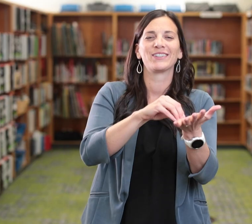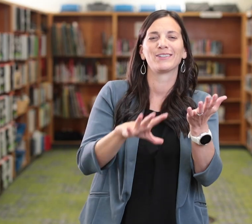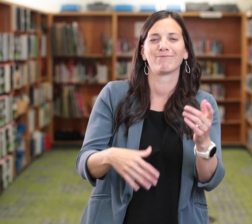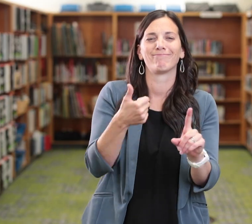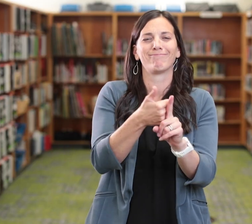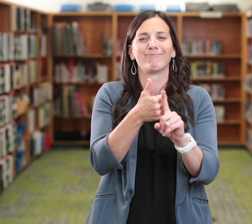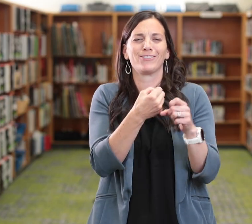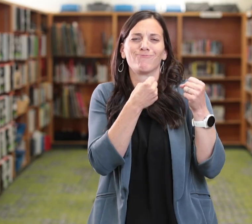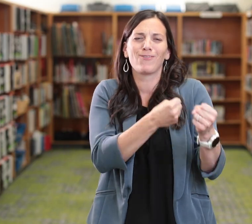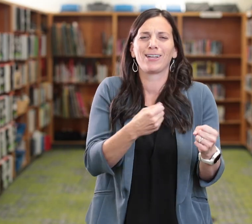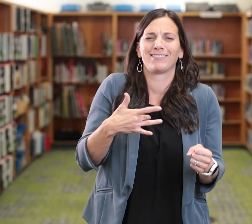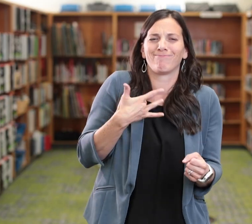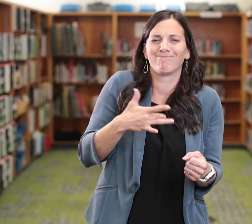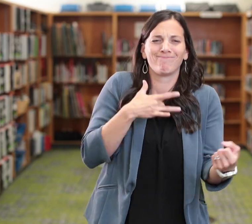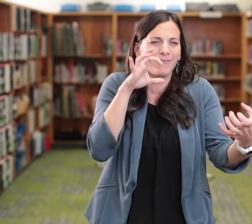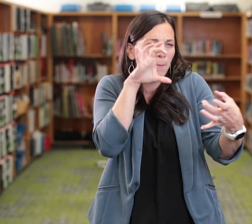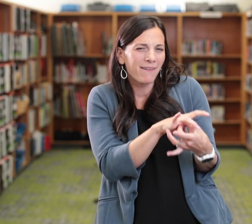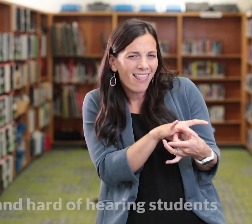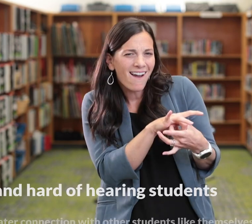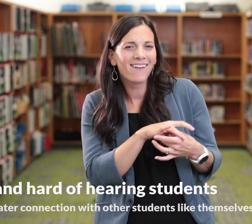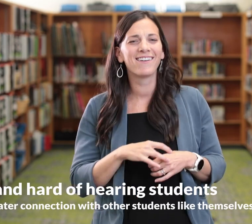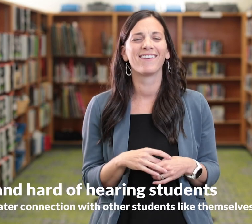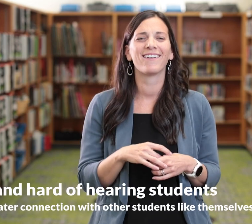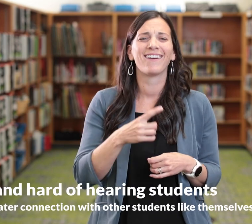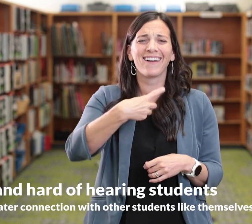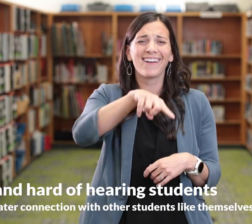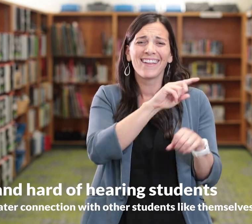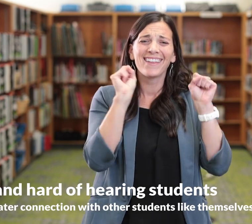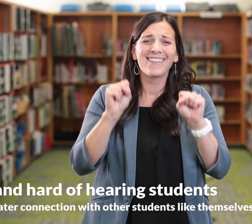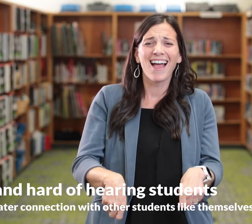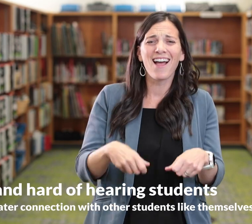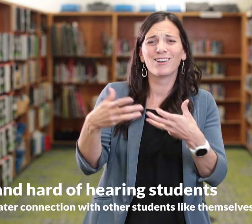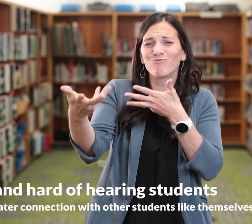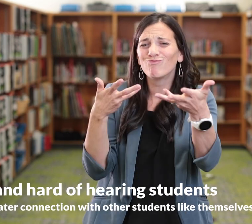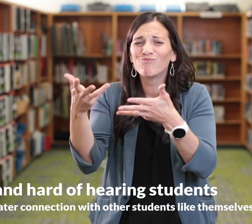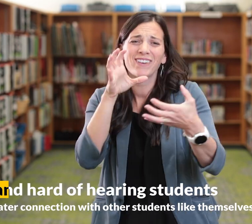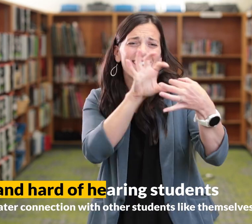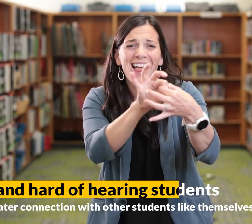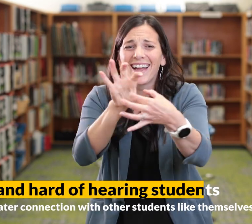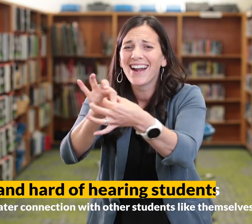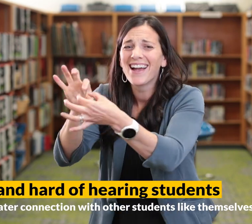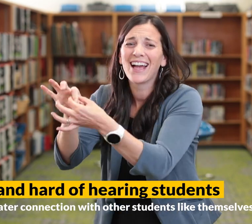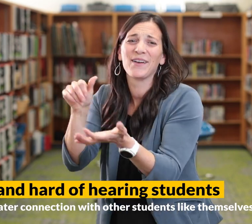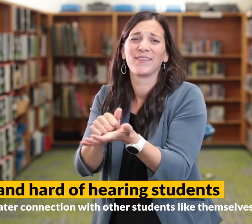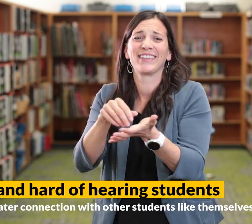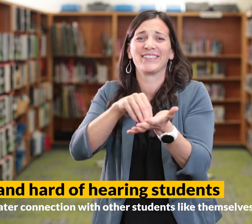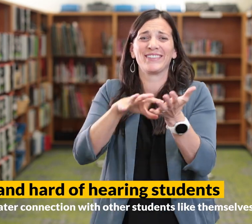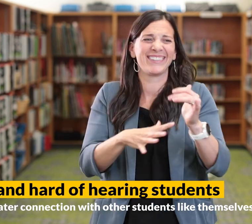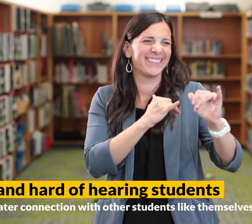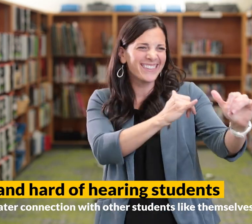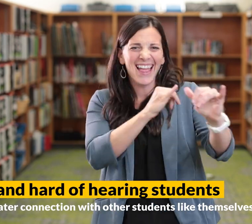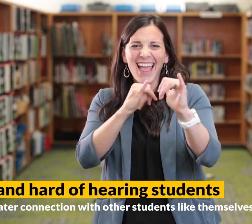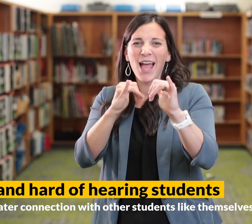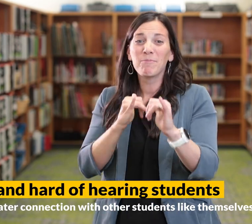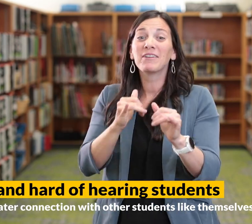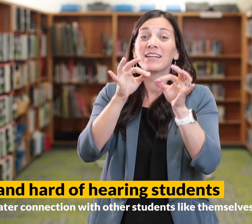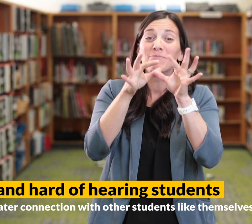JMS provides the students with a strong sense of belonging. They have the opportunity to connect with students like